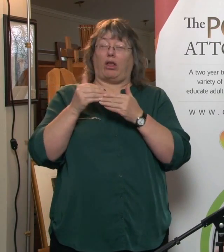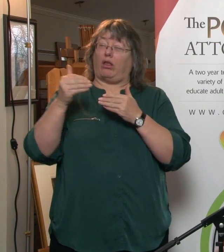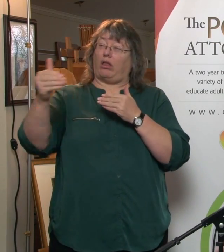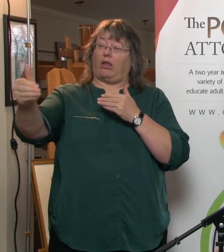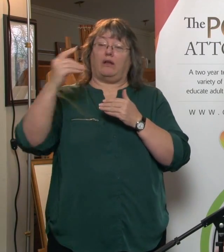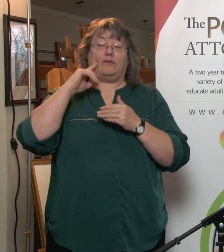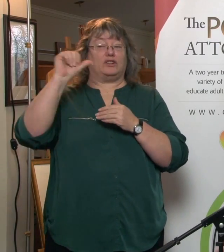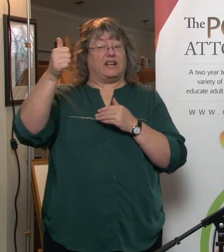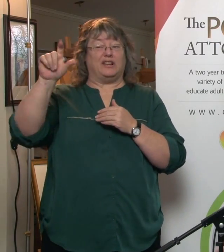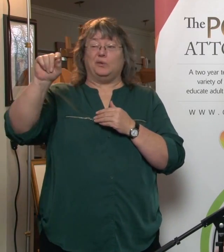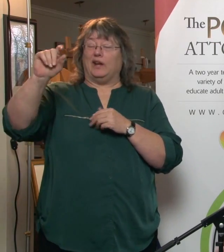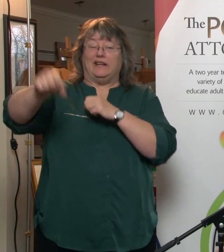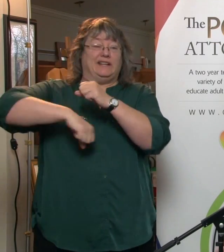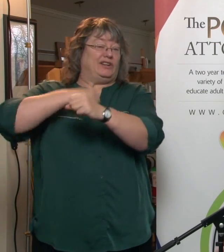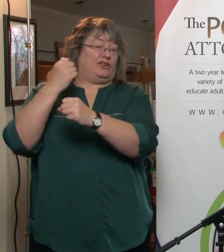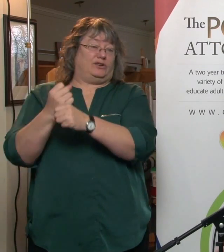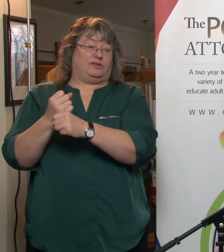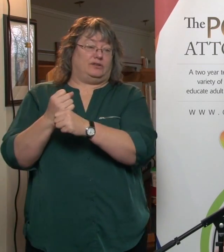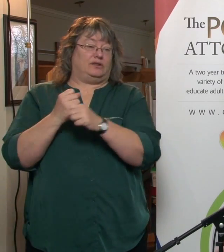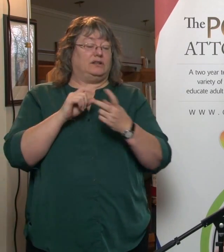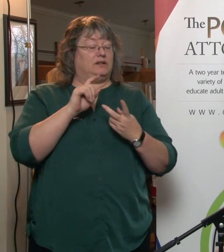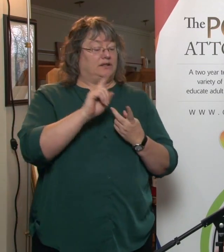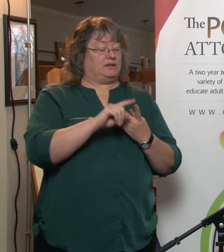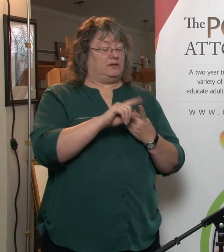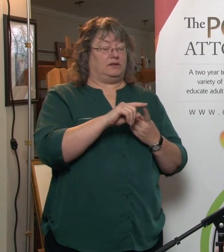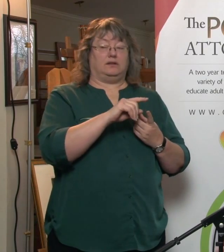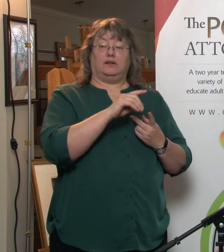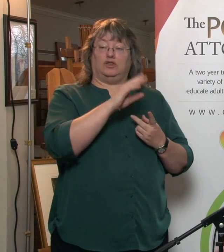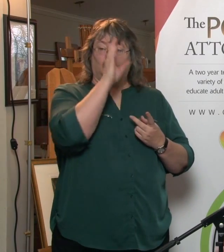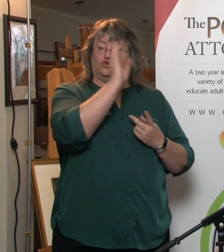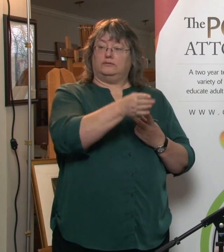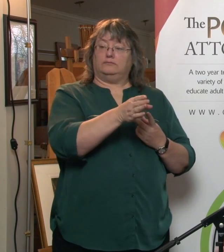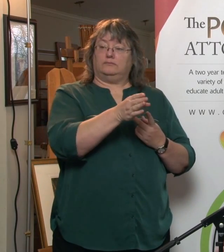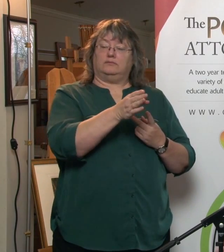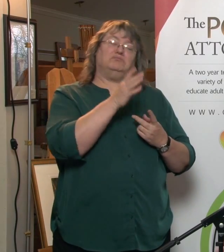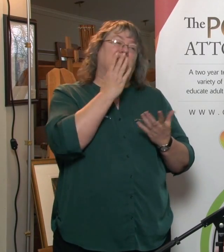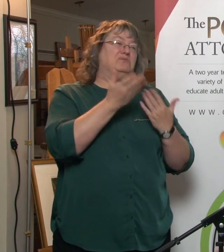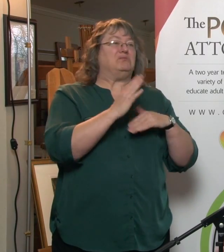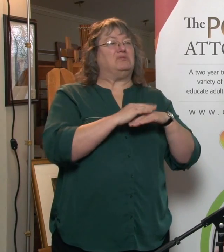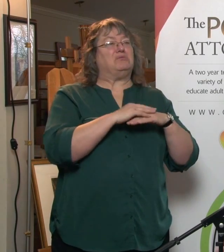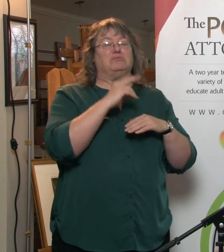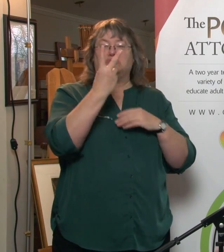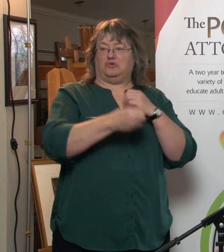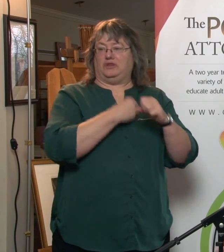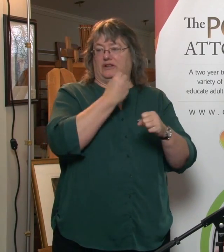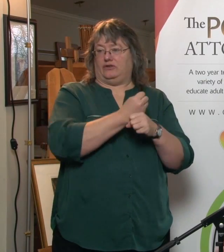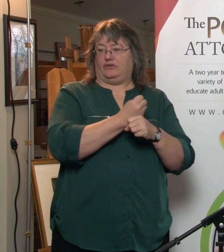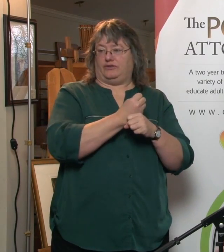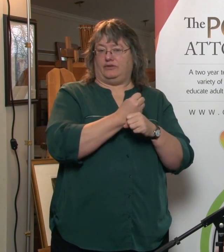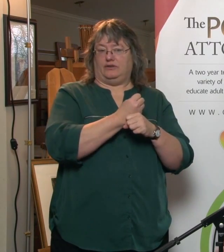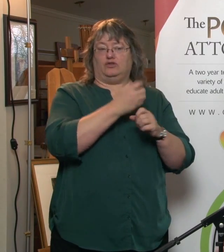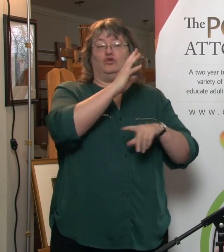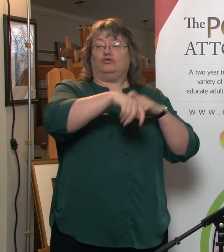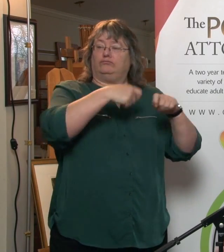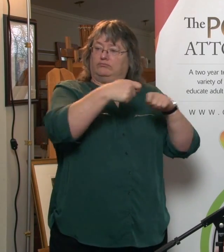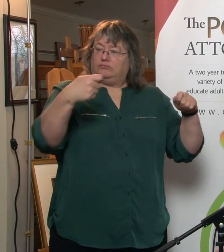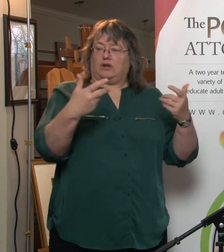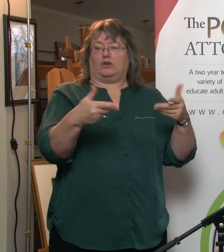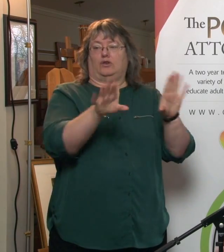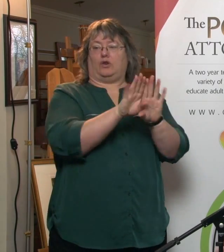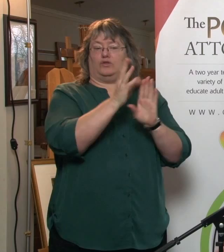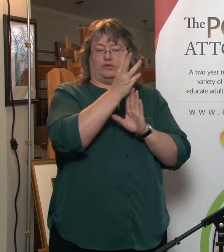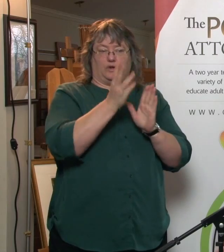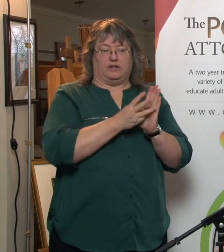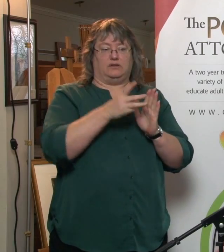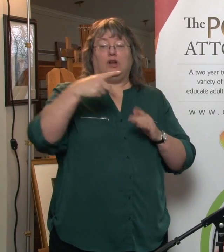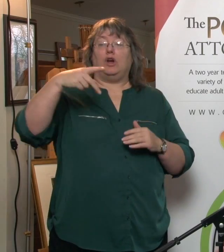even in a so-called outright or immediate distribution. It's to take a minimum two years from beginning to end to wrap that up. The